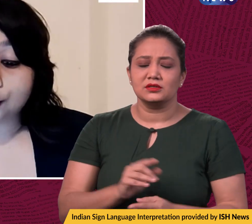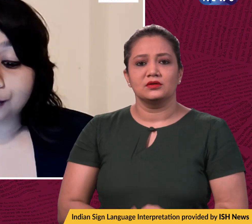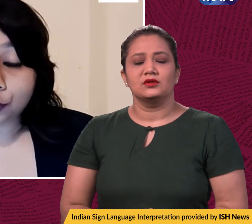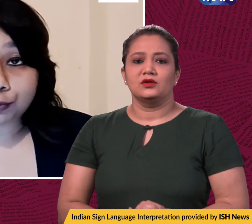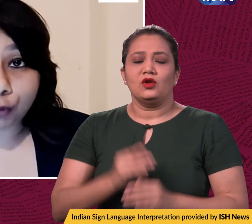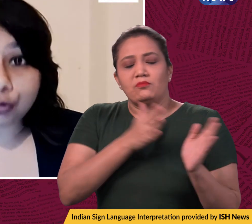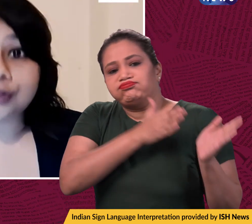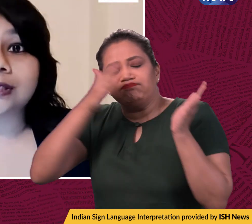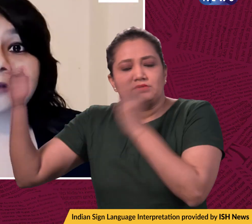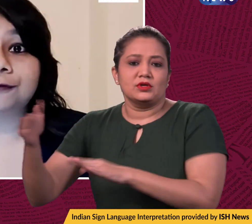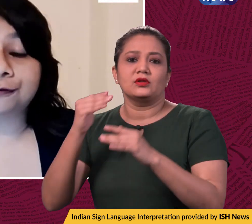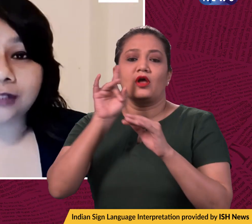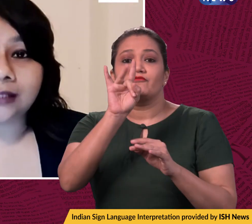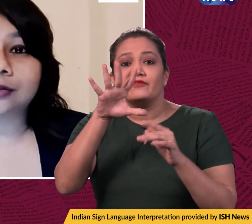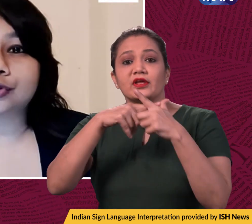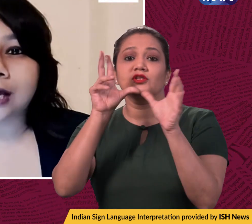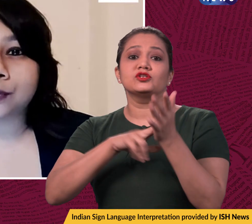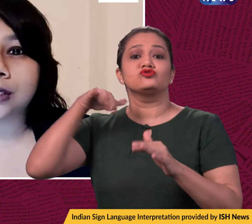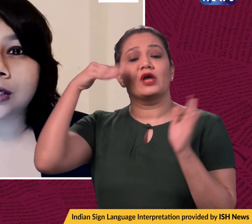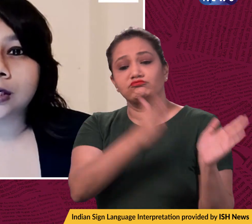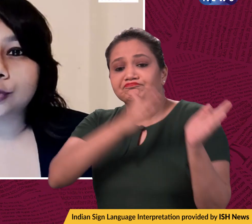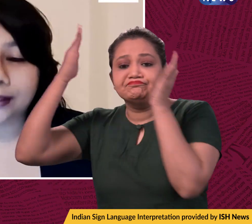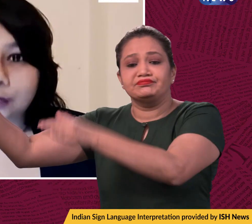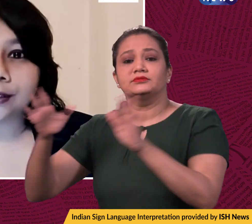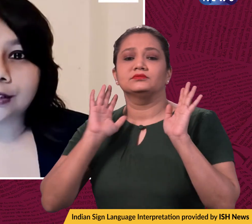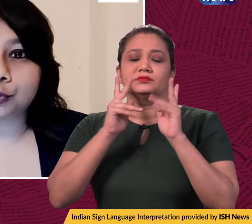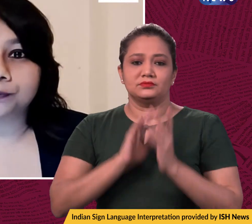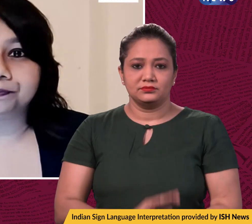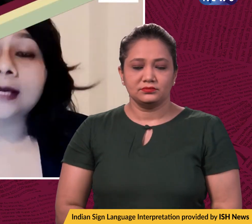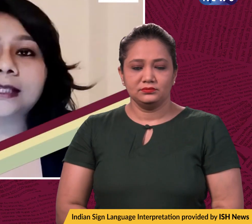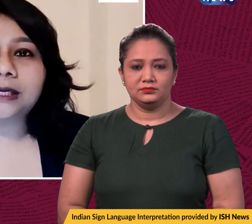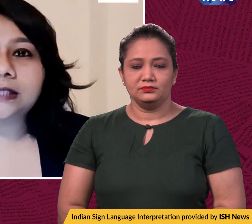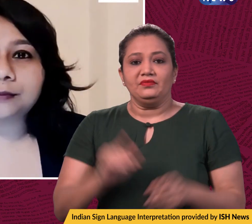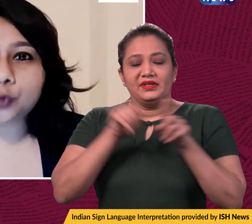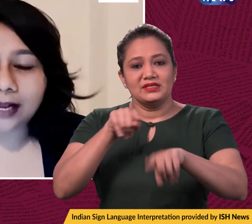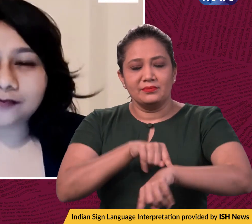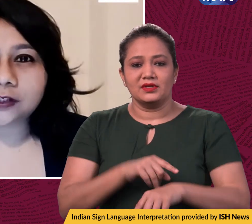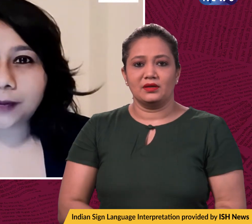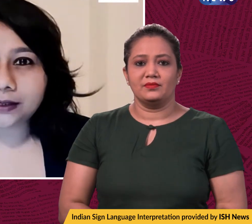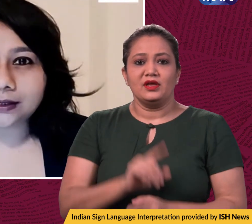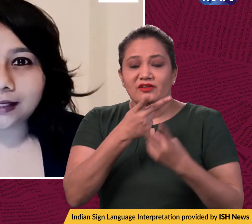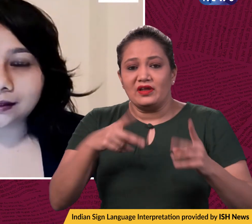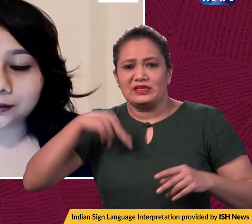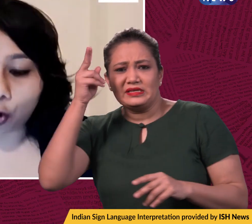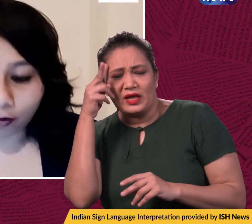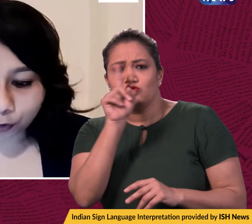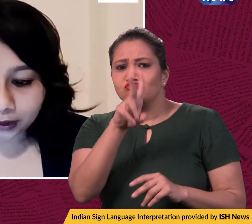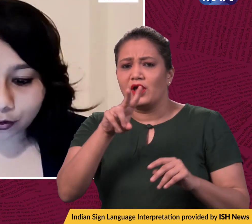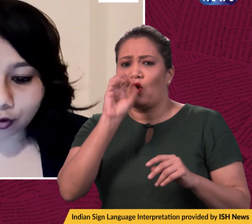to be postponed till the 15th, January 2022. In the meantime, 12 suspected cases of Omicron